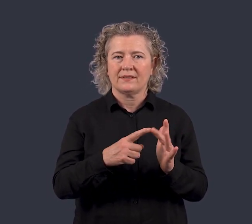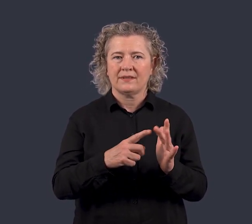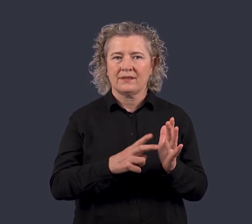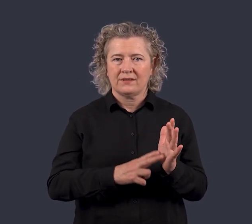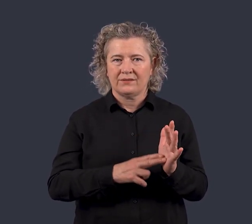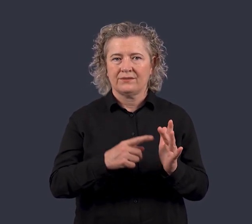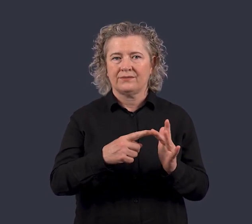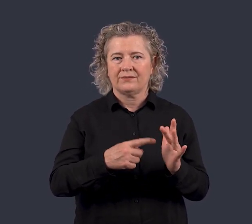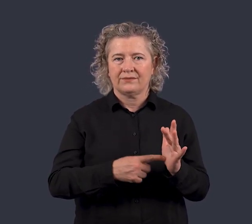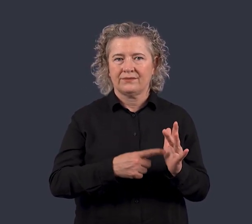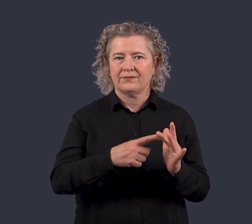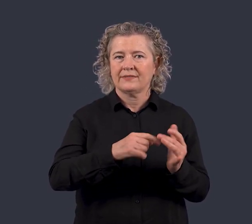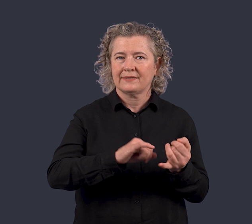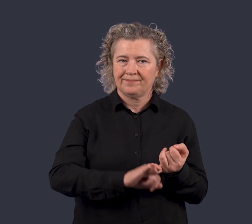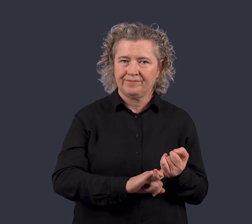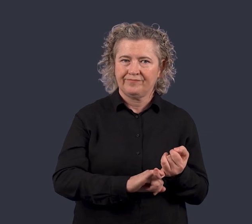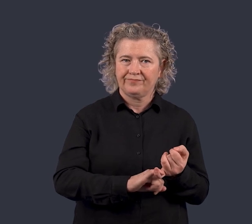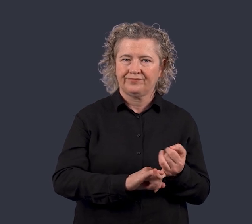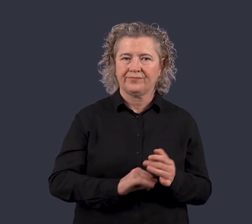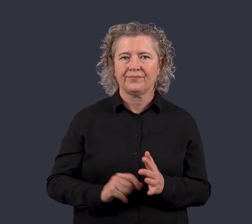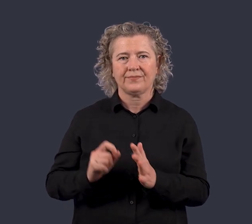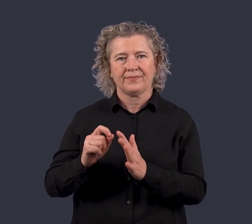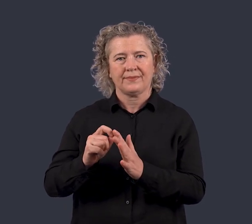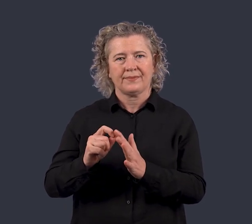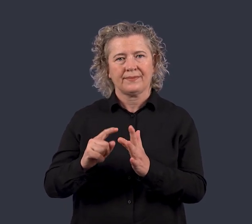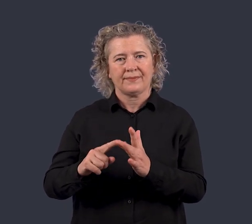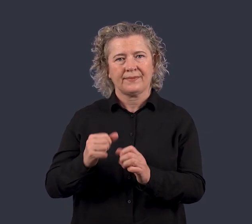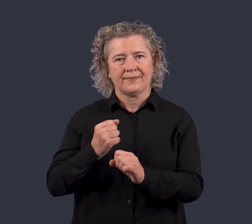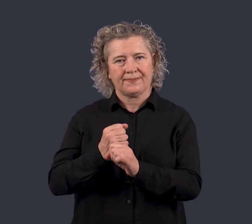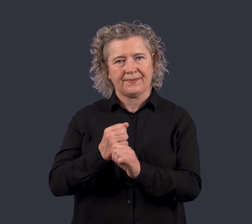Retinitis pigmentosa or RP for short.